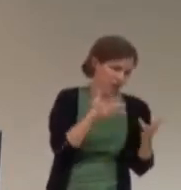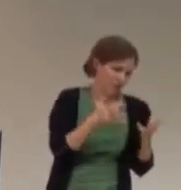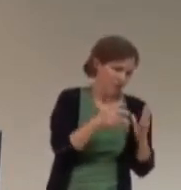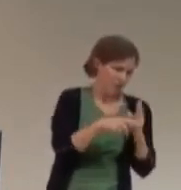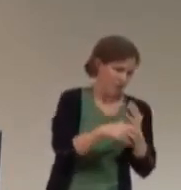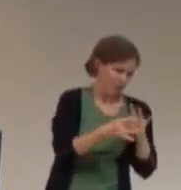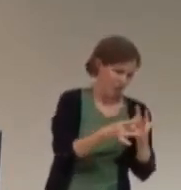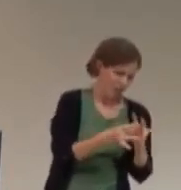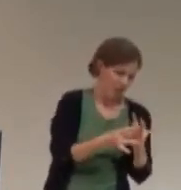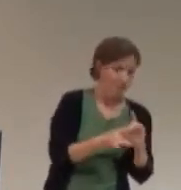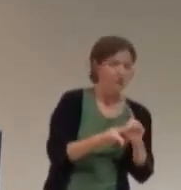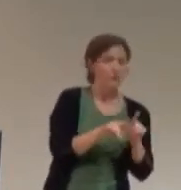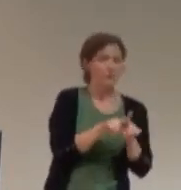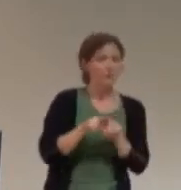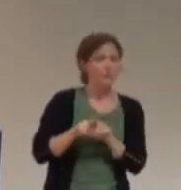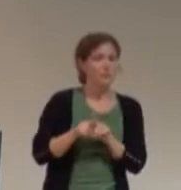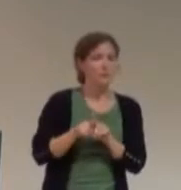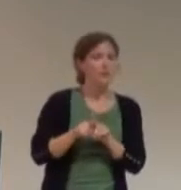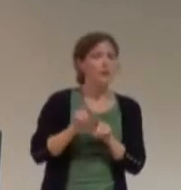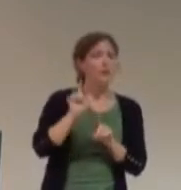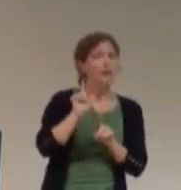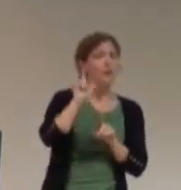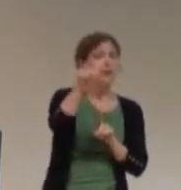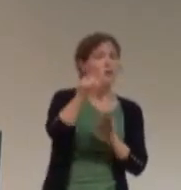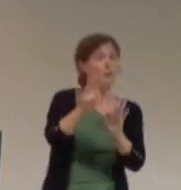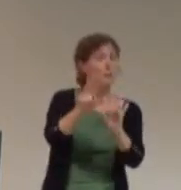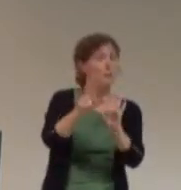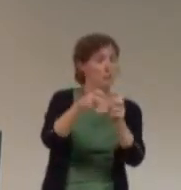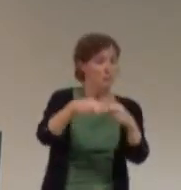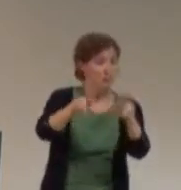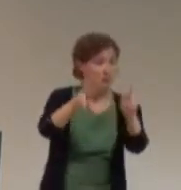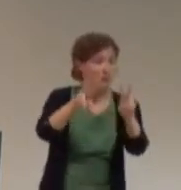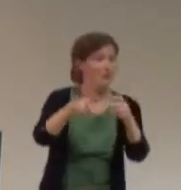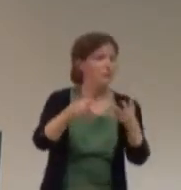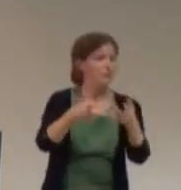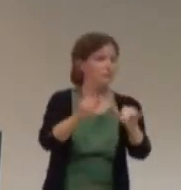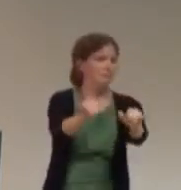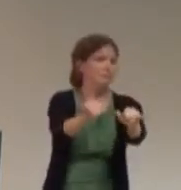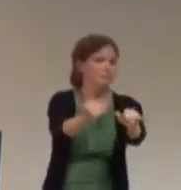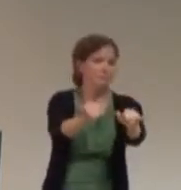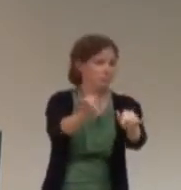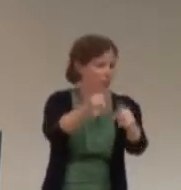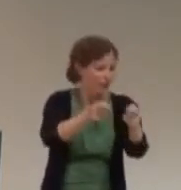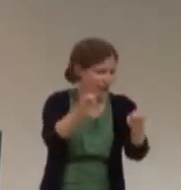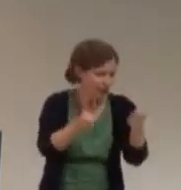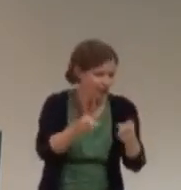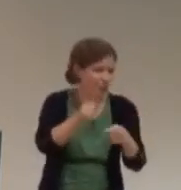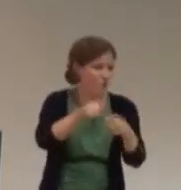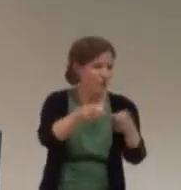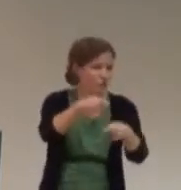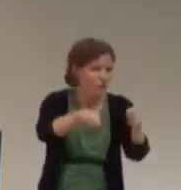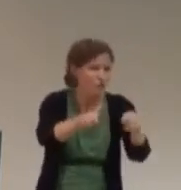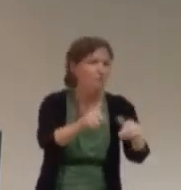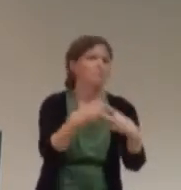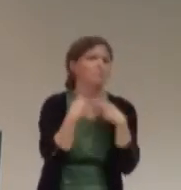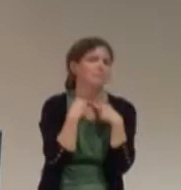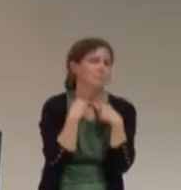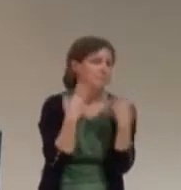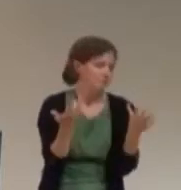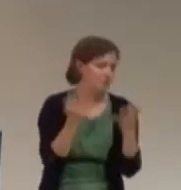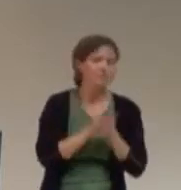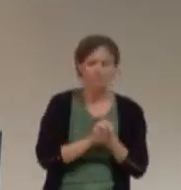support. And you usually can't amend your content once it's published. You can't get it deleted. You can't do anything about it once it's out there.